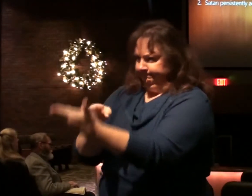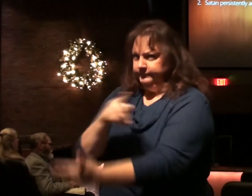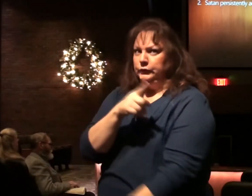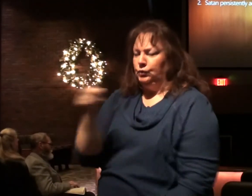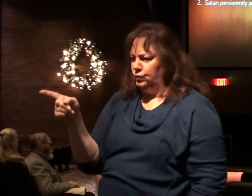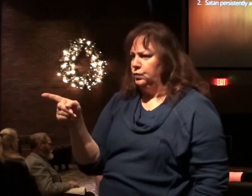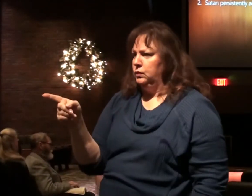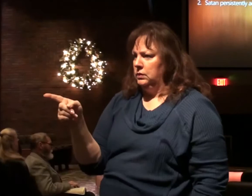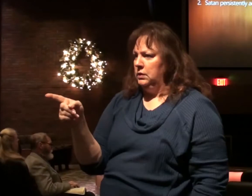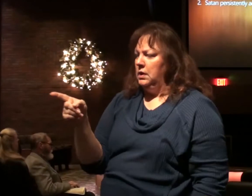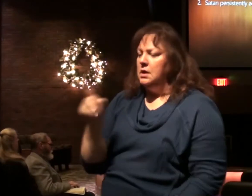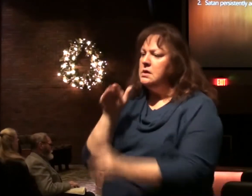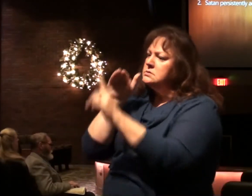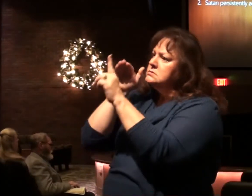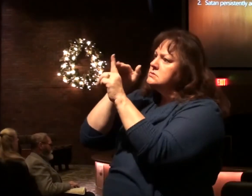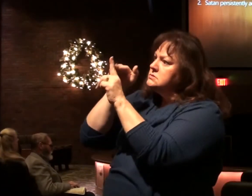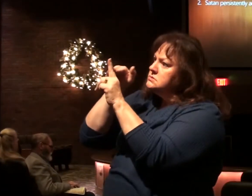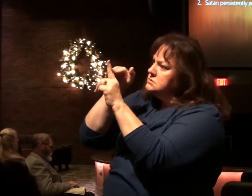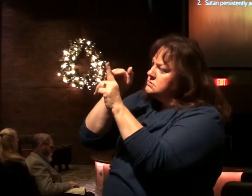And he's relentless.